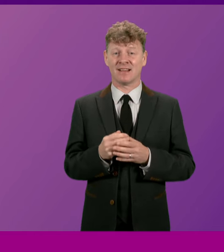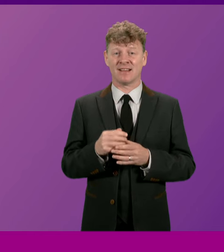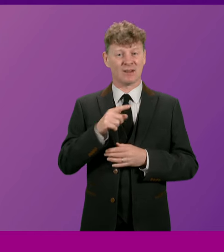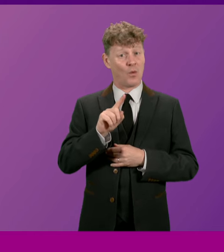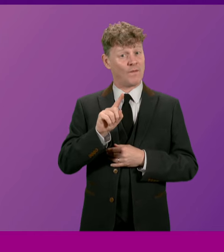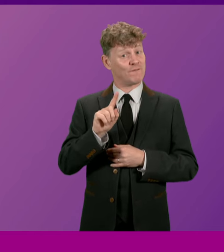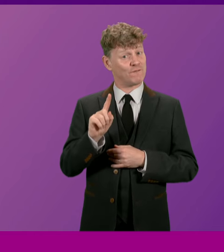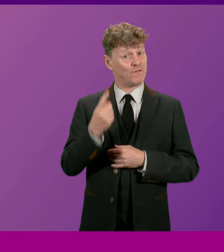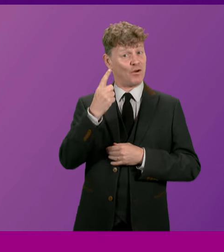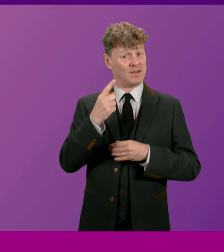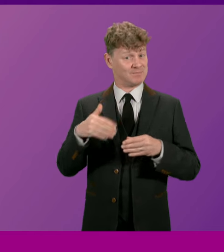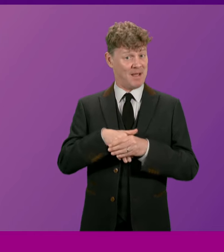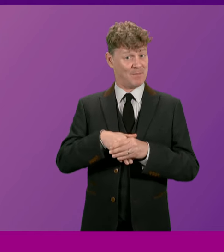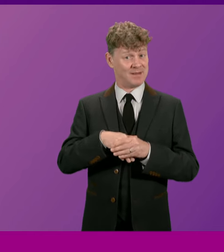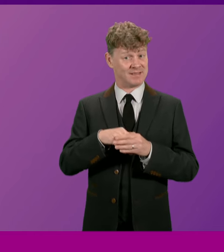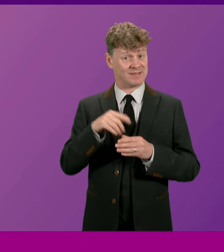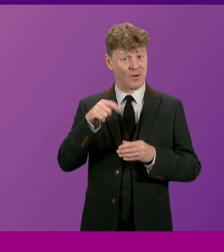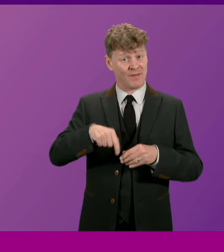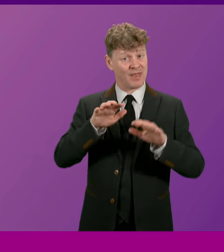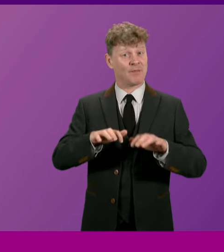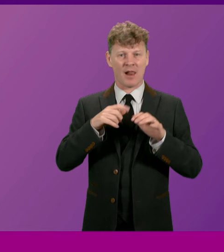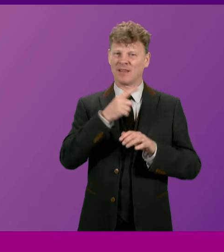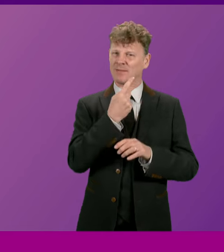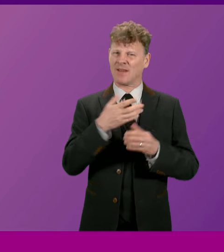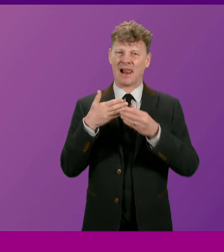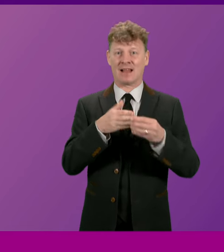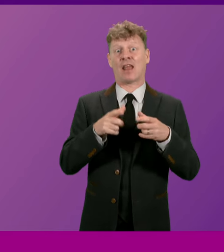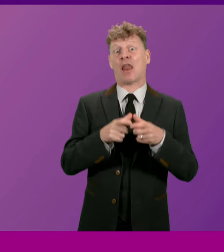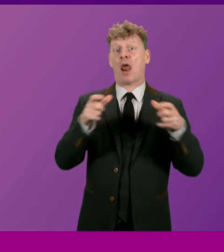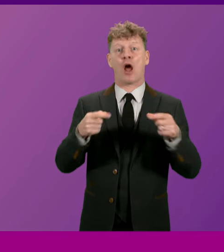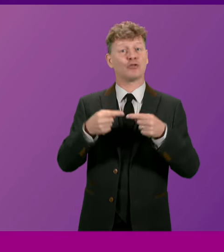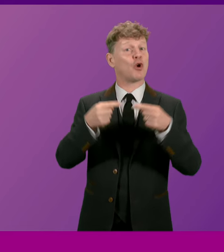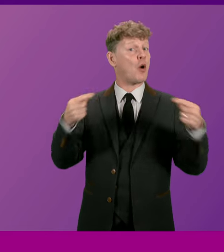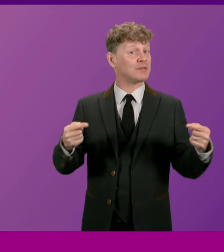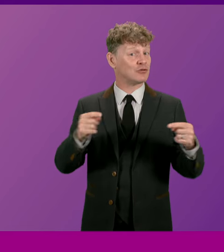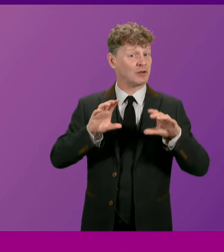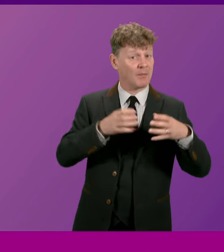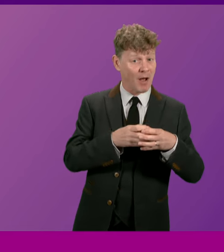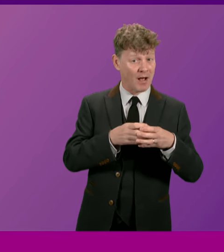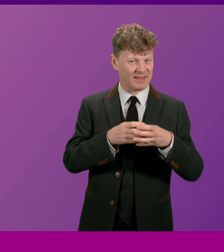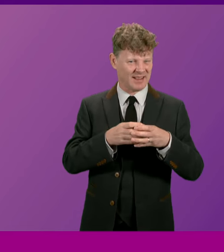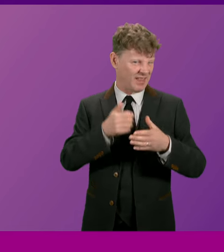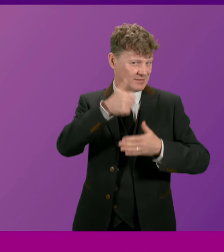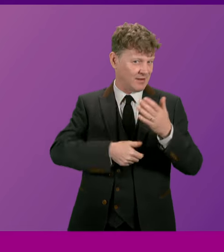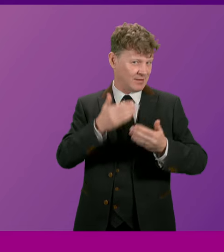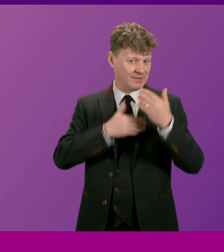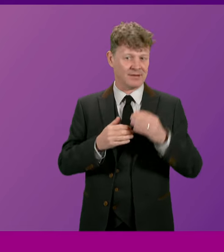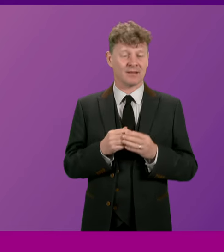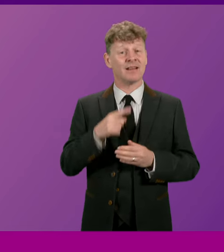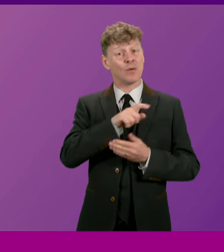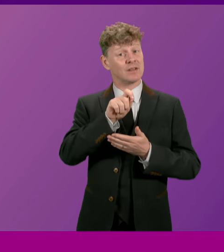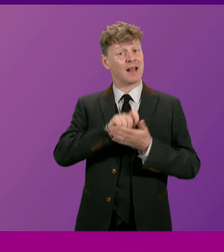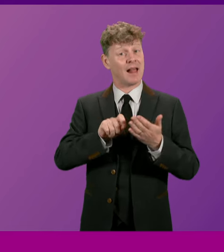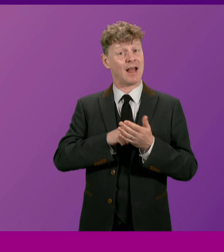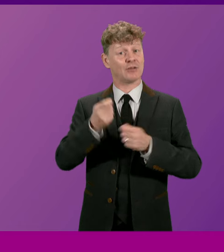first members of this Parliament, Alex was leader of the largest opposition party in our formative days. He was elected